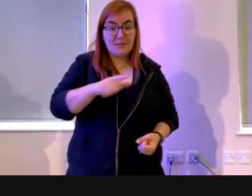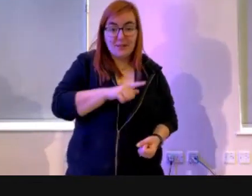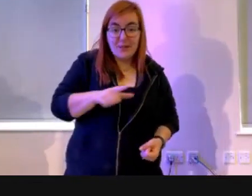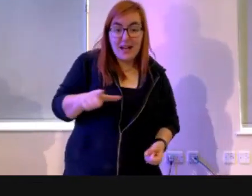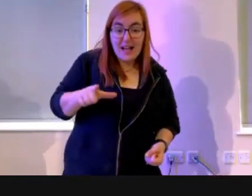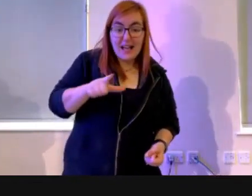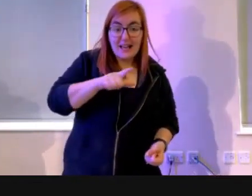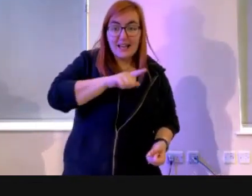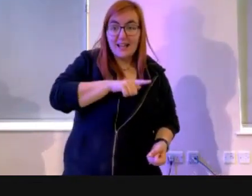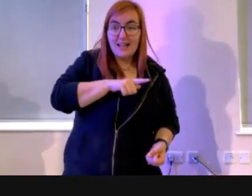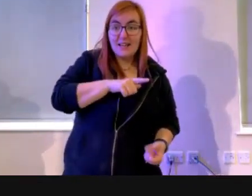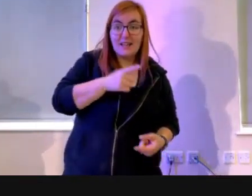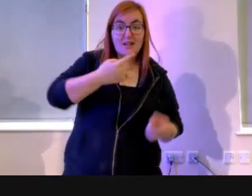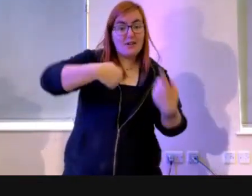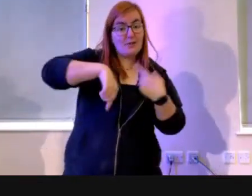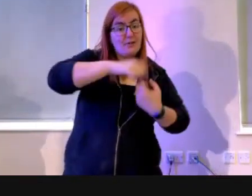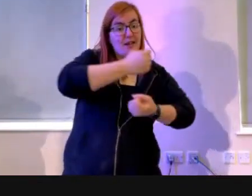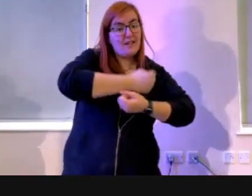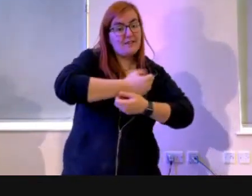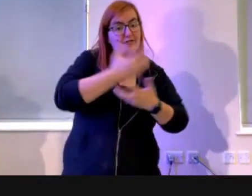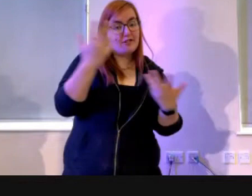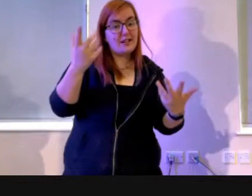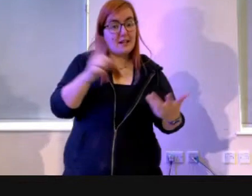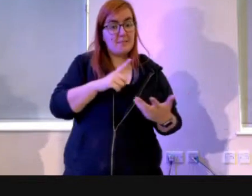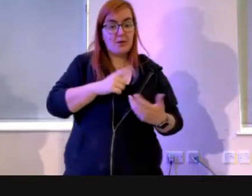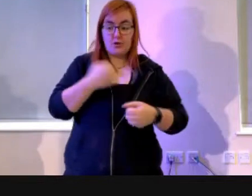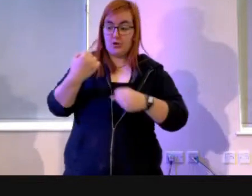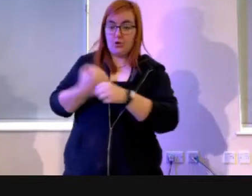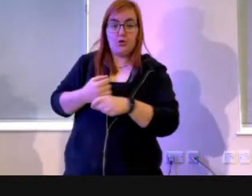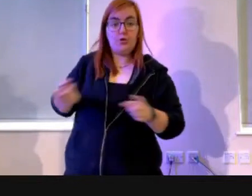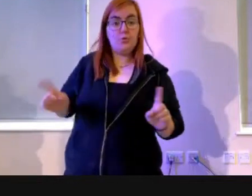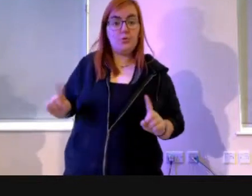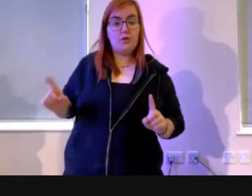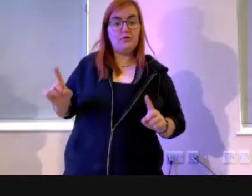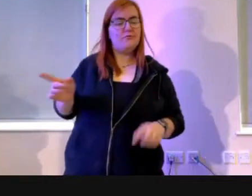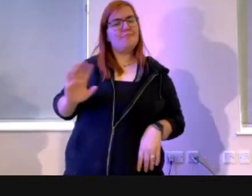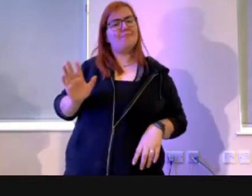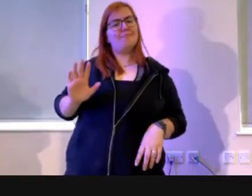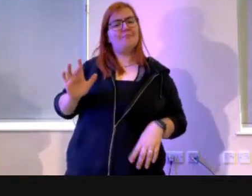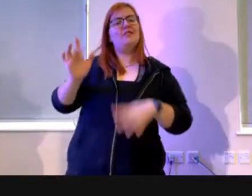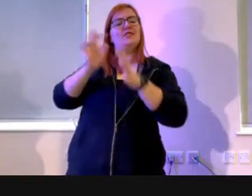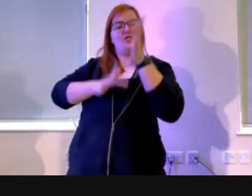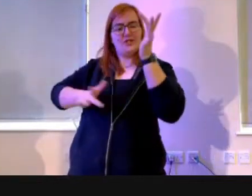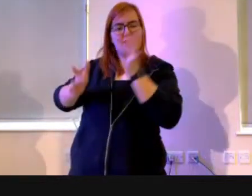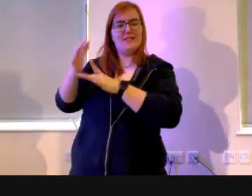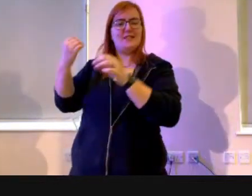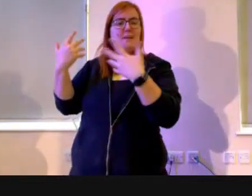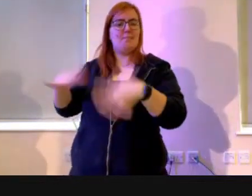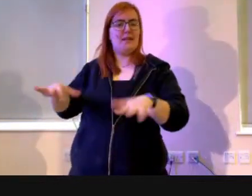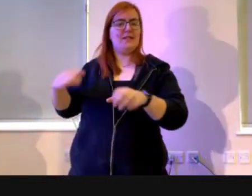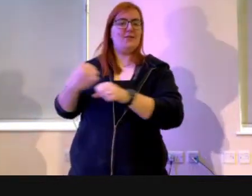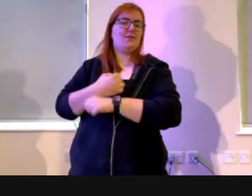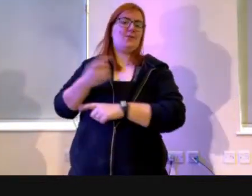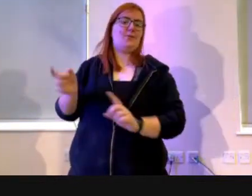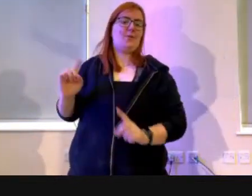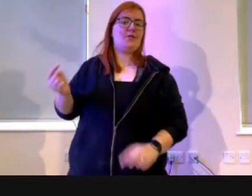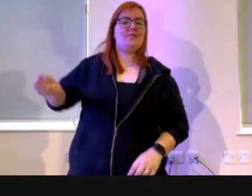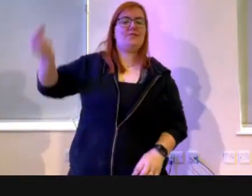because we are freed not by what we do but because of what Jesus has done for us. So that's one way, okay,